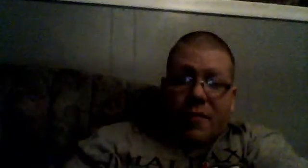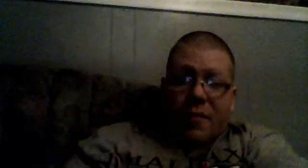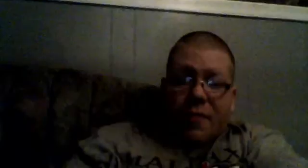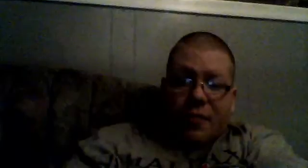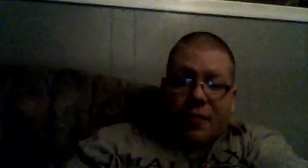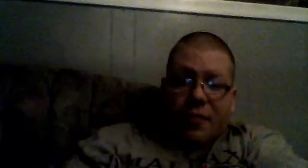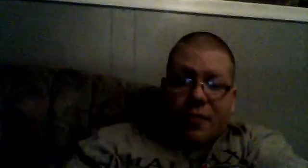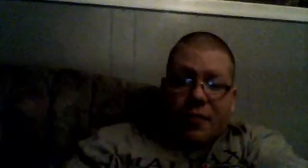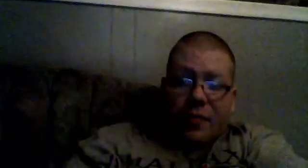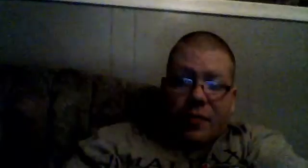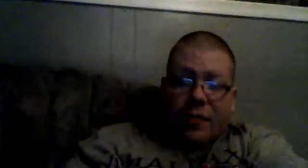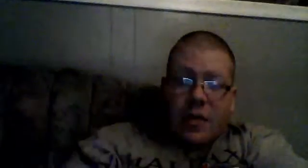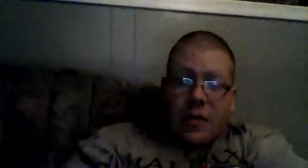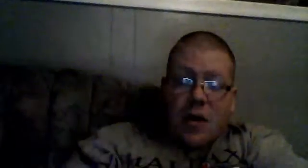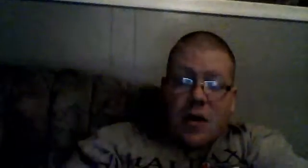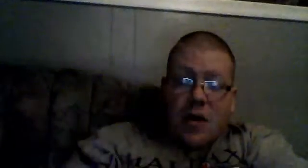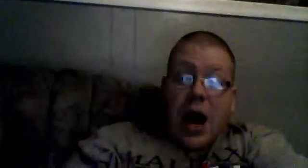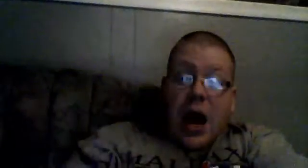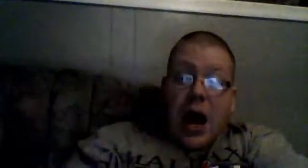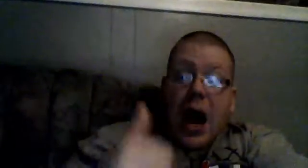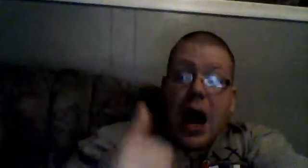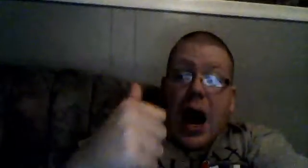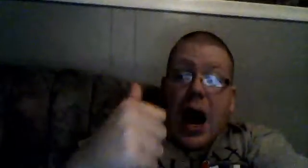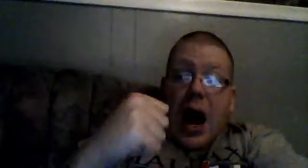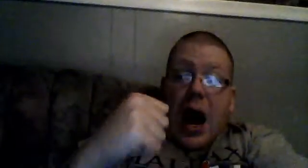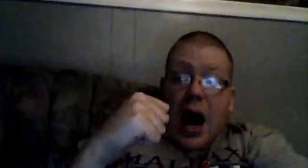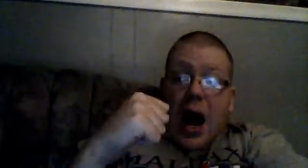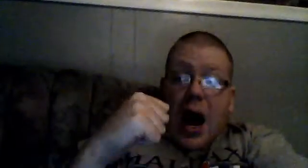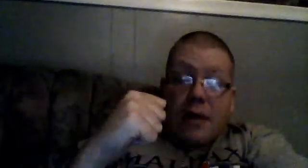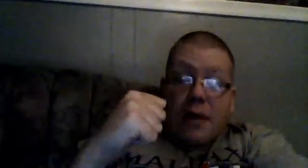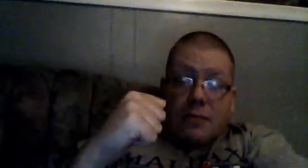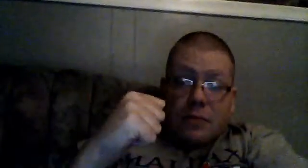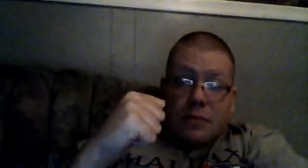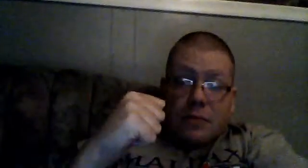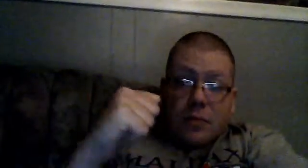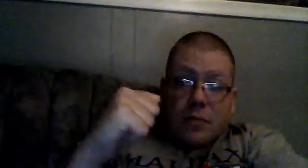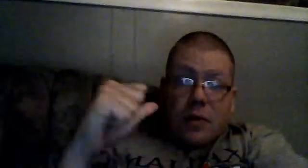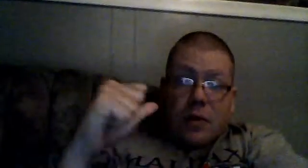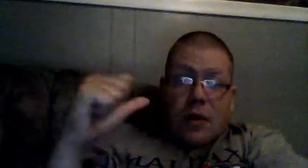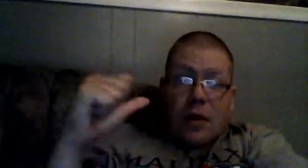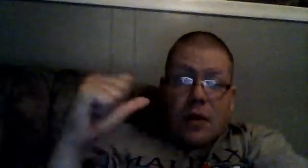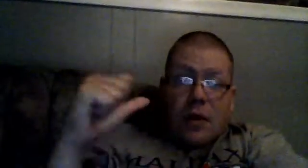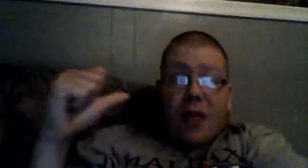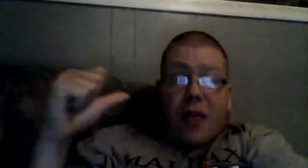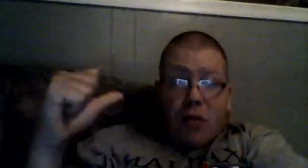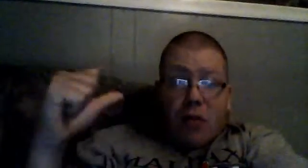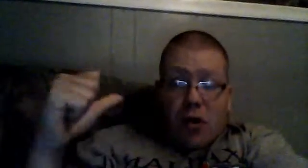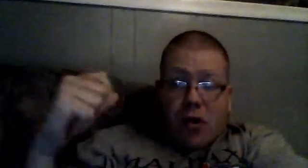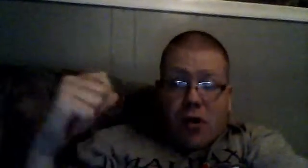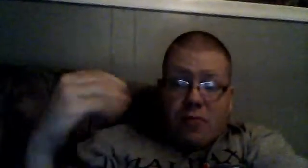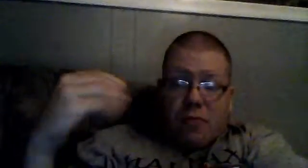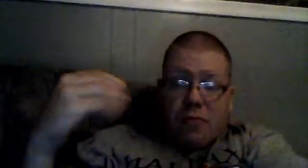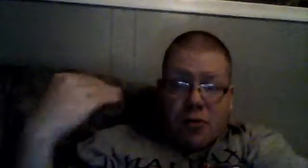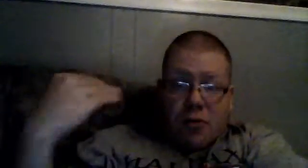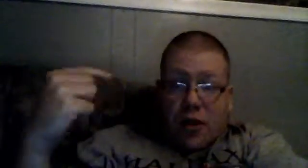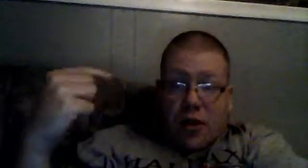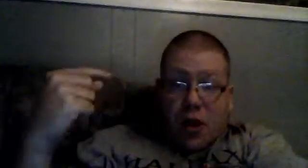I, that's your courage, right there,